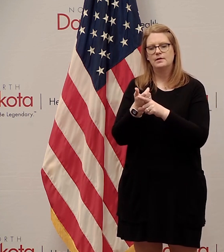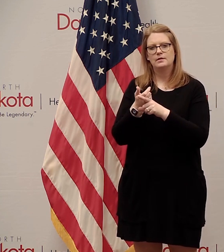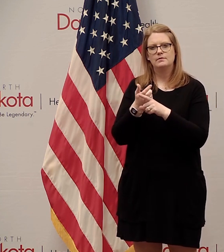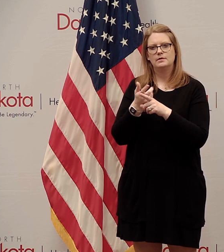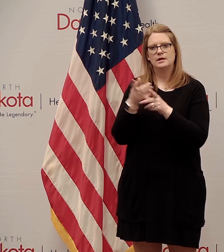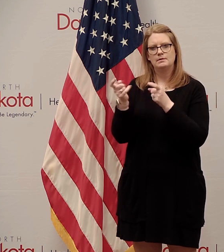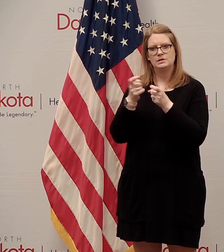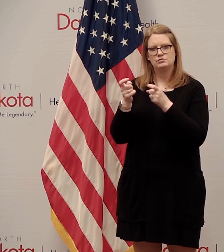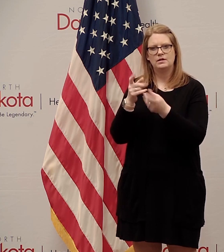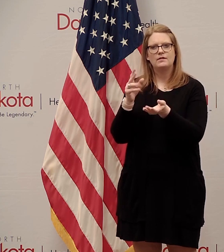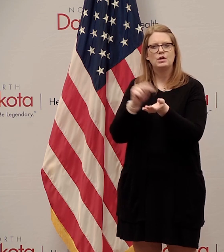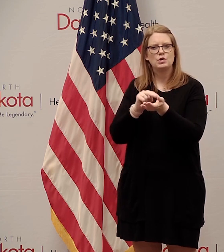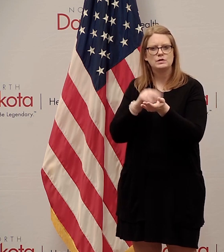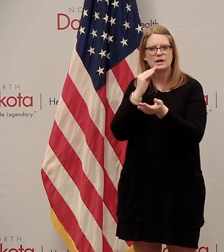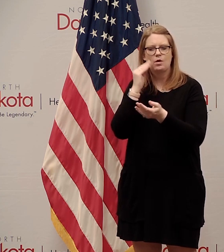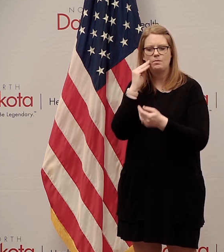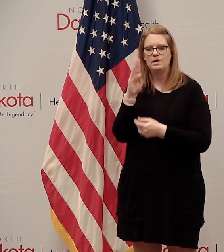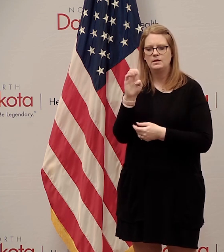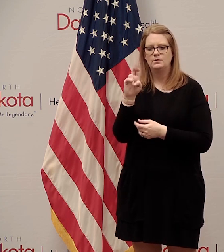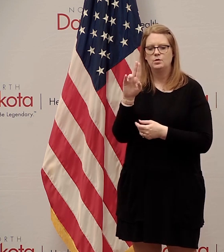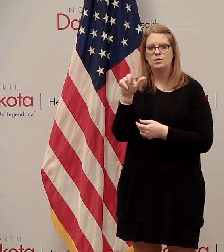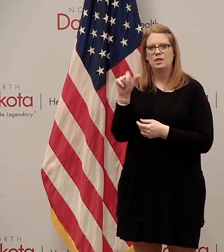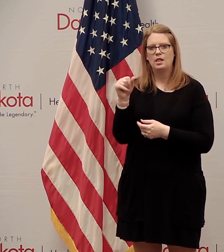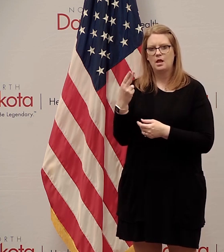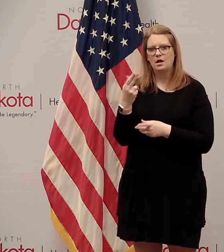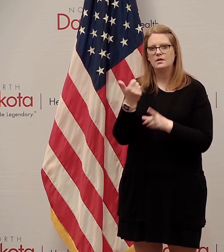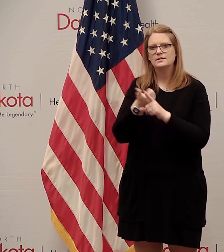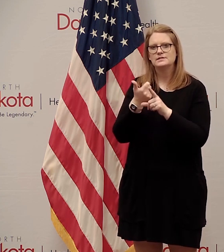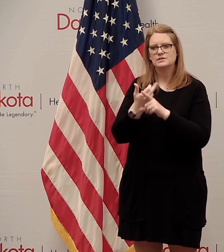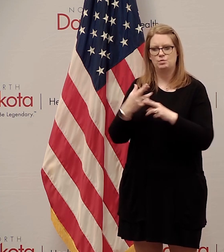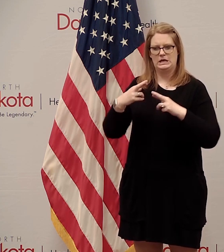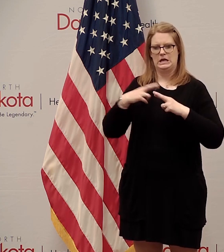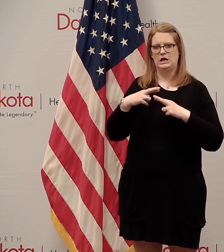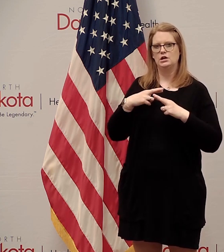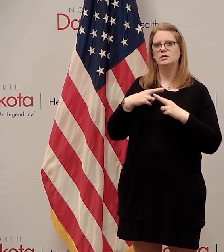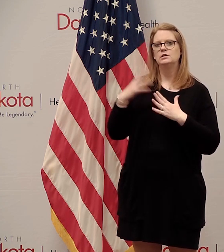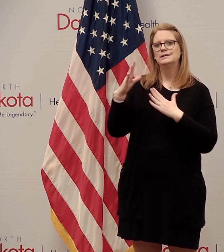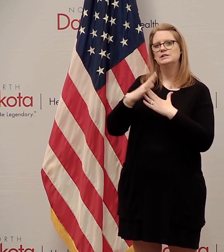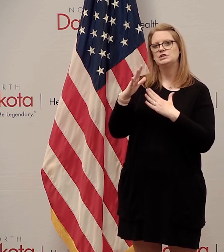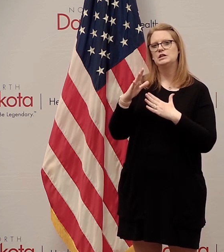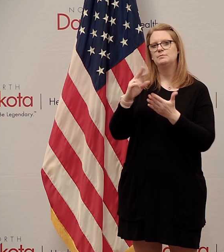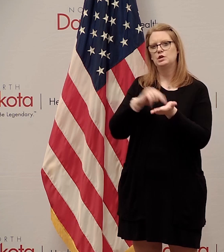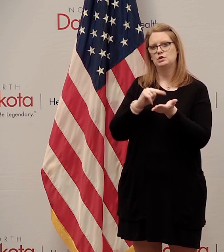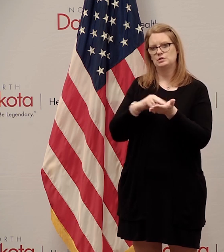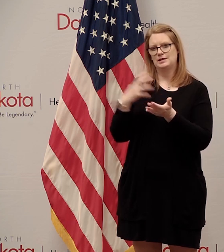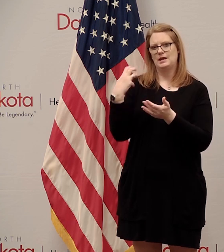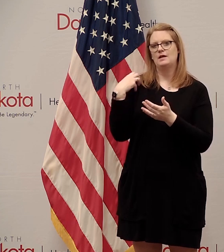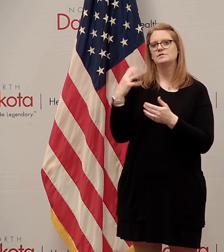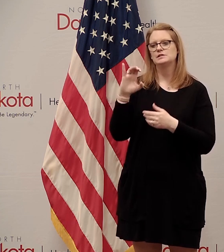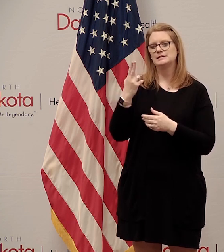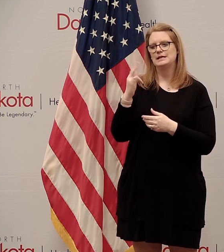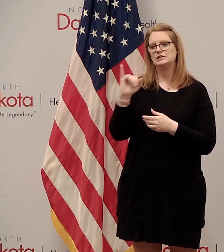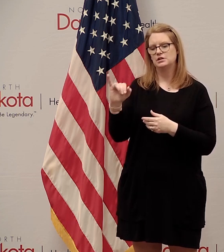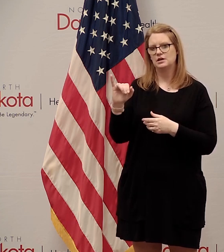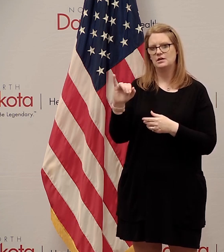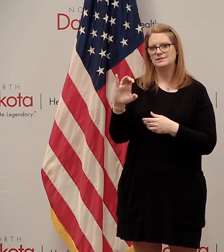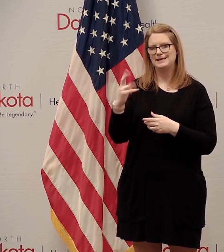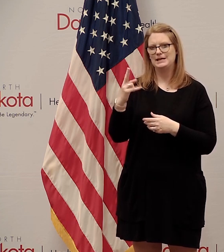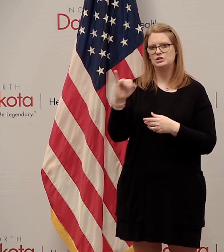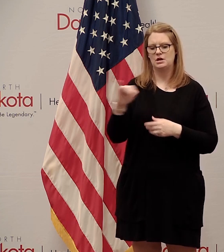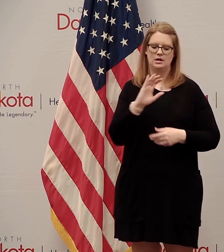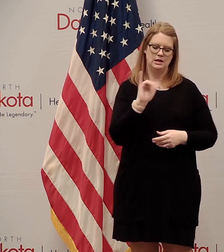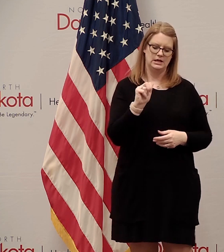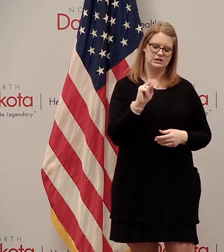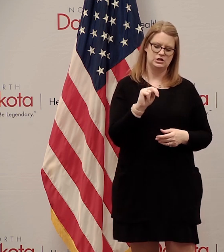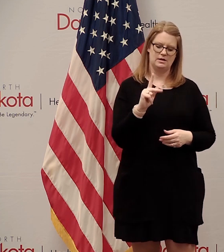home in beulah and is a retired chief nursing officer from chis saint alexis and jan camp house who